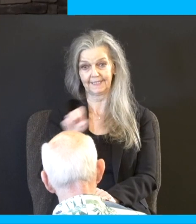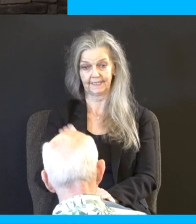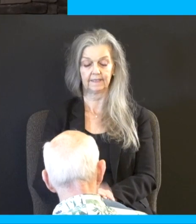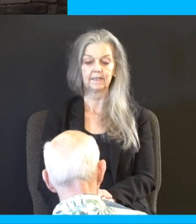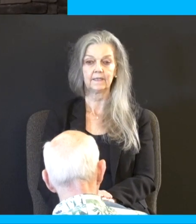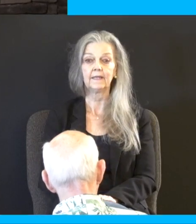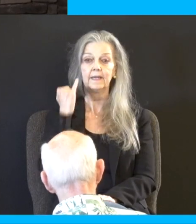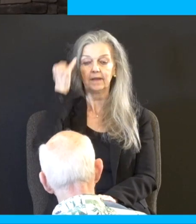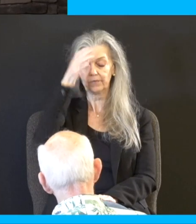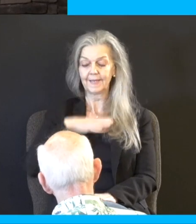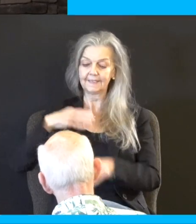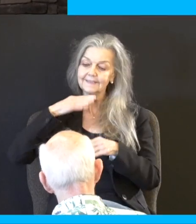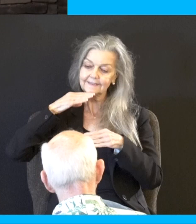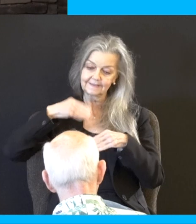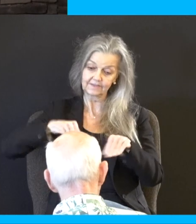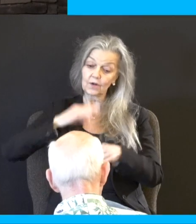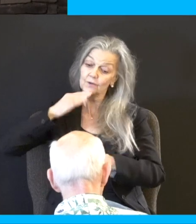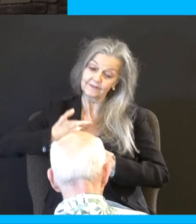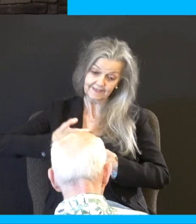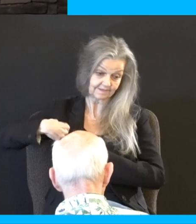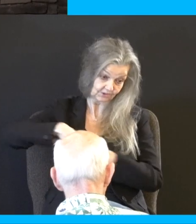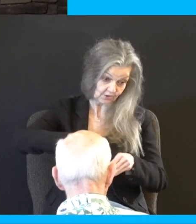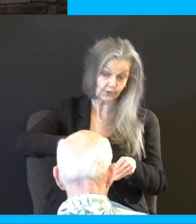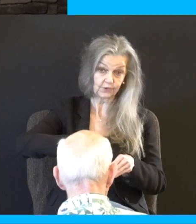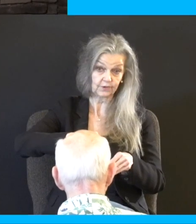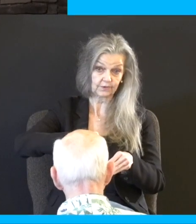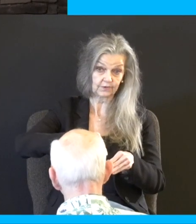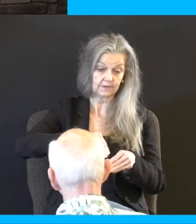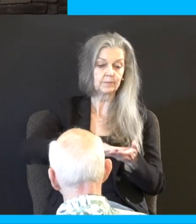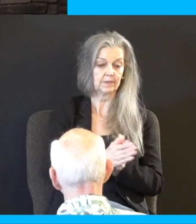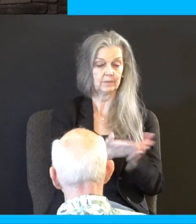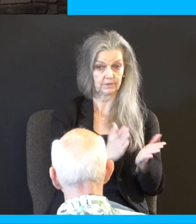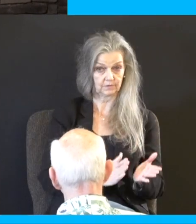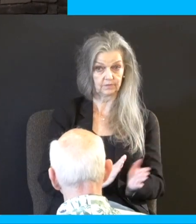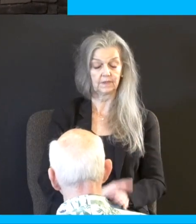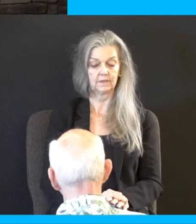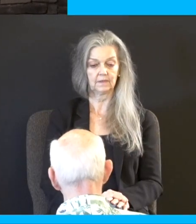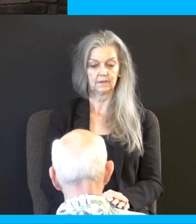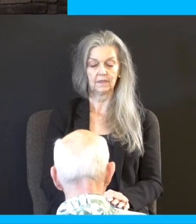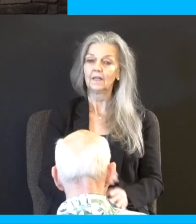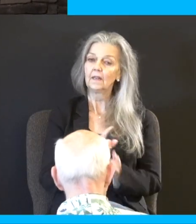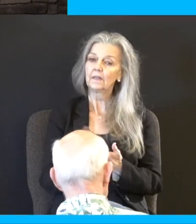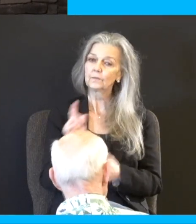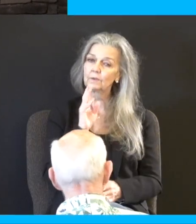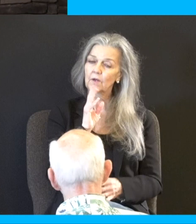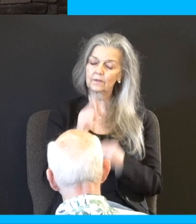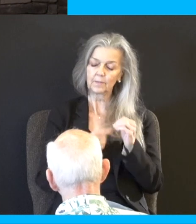maidservant, last week, remember, in Matthew 18, there was that man who could not pay a massive debt, so the king ordered that